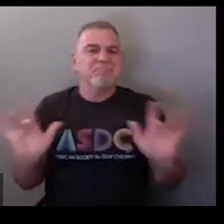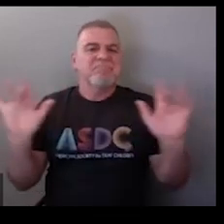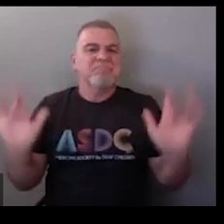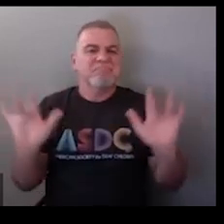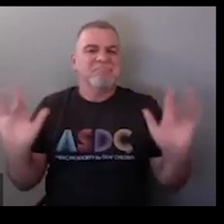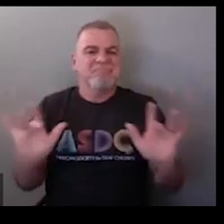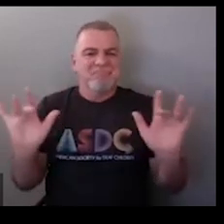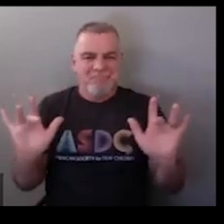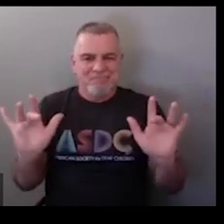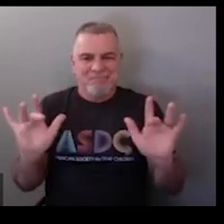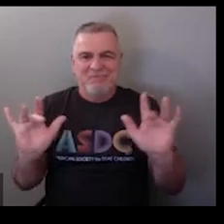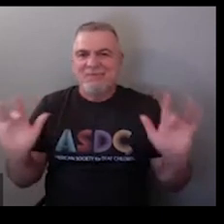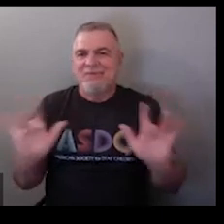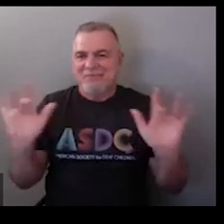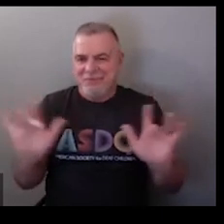computer